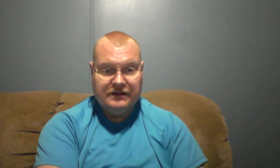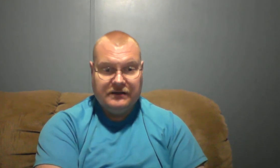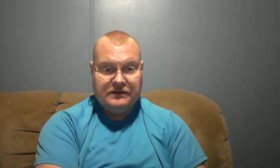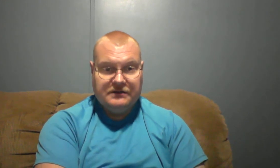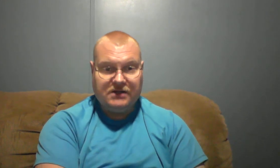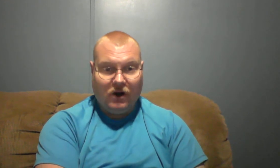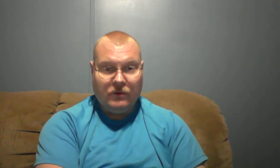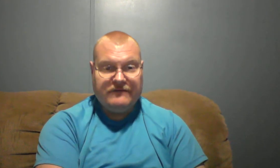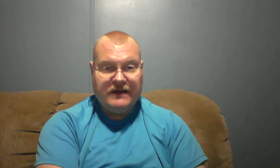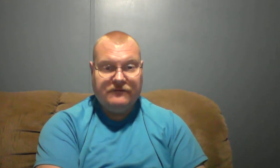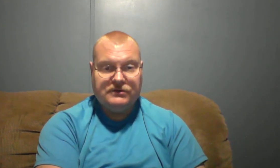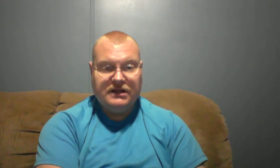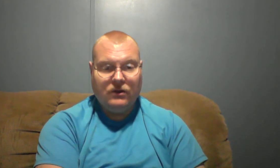so are we faithful to the Lord